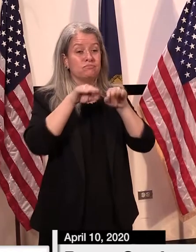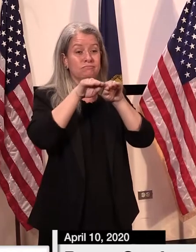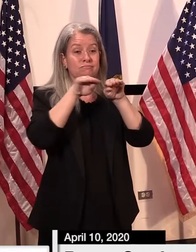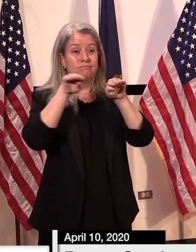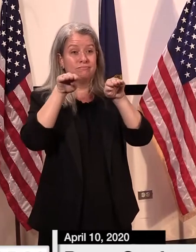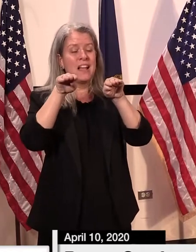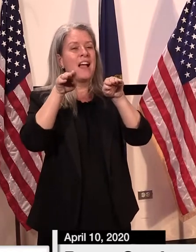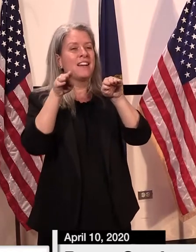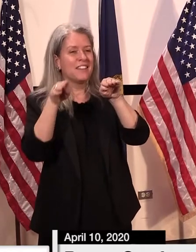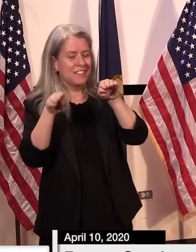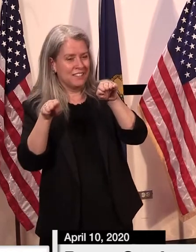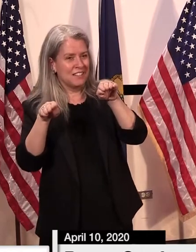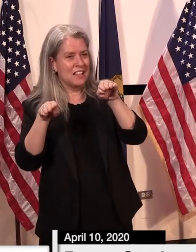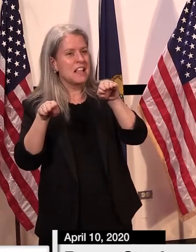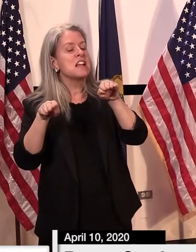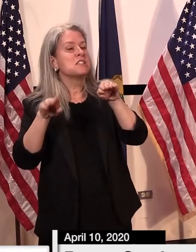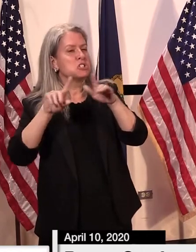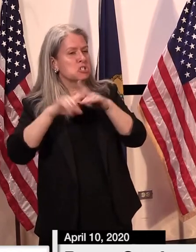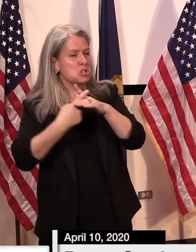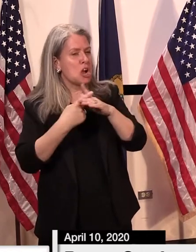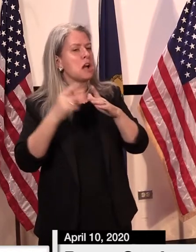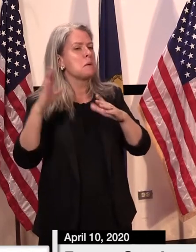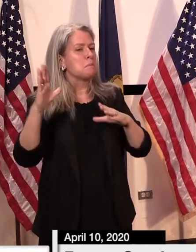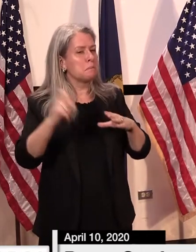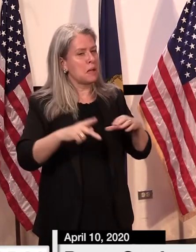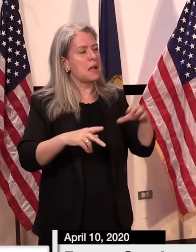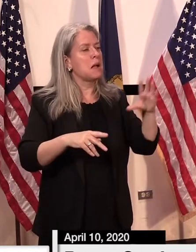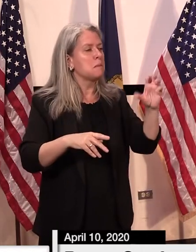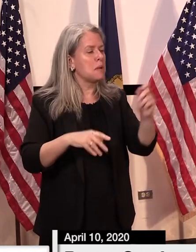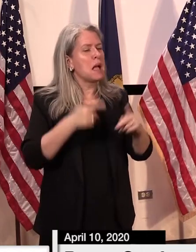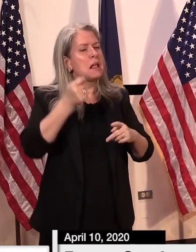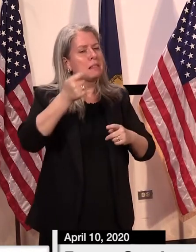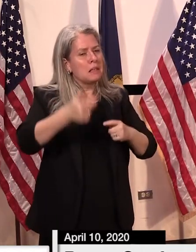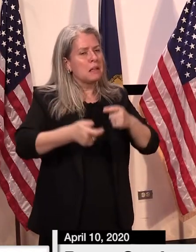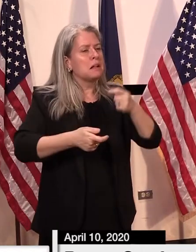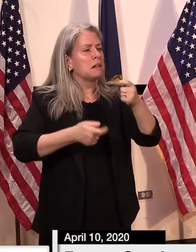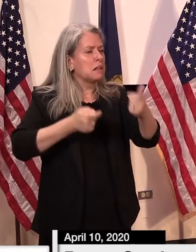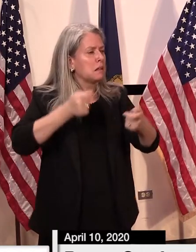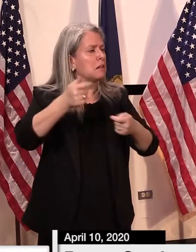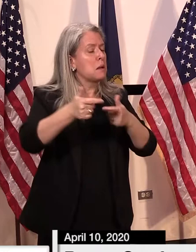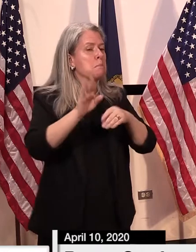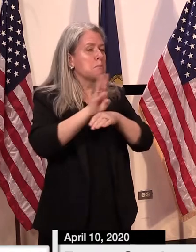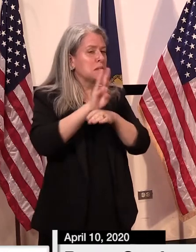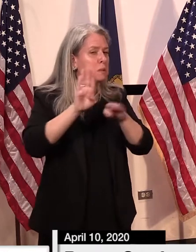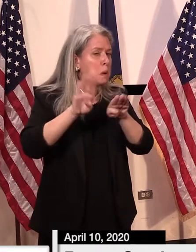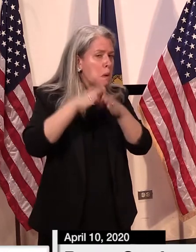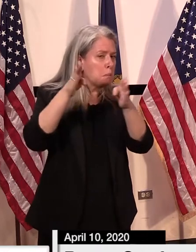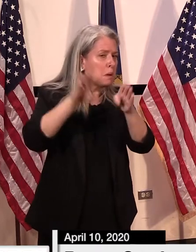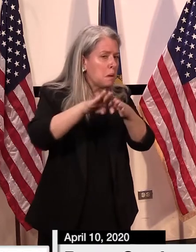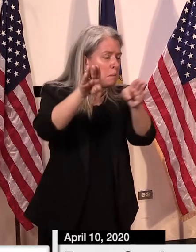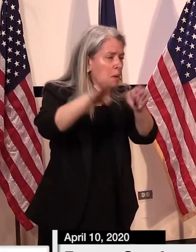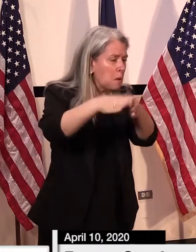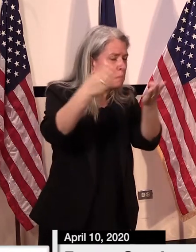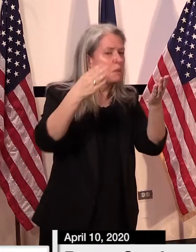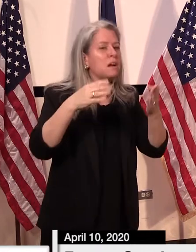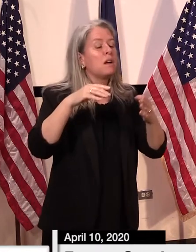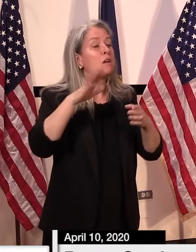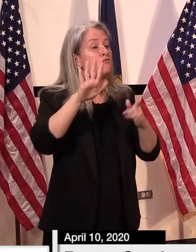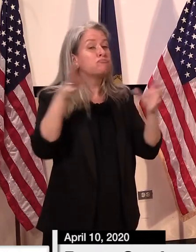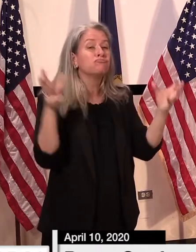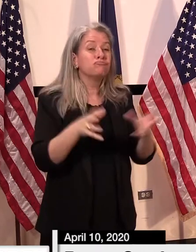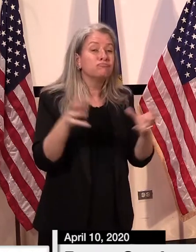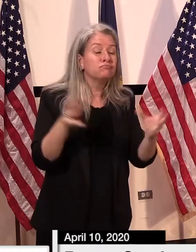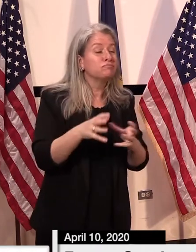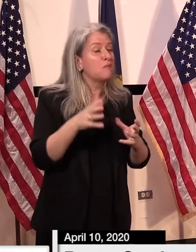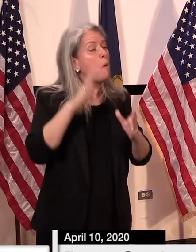a decline, and then we can start opening up some of the businesses and other things that we